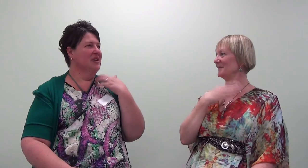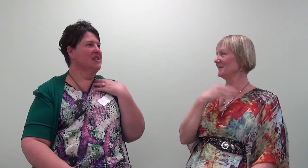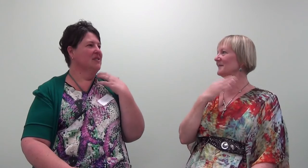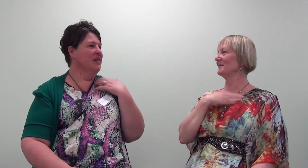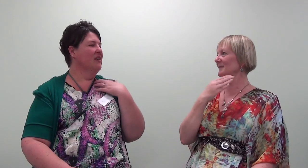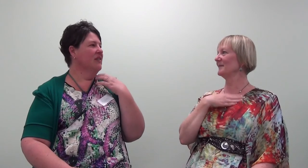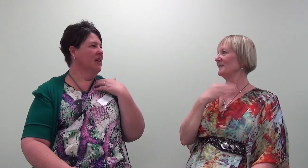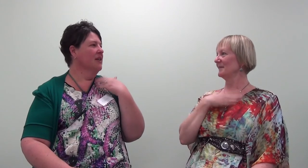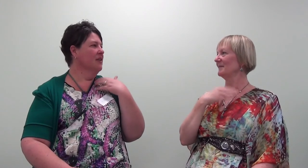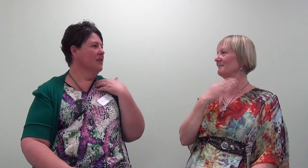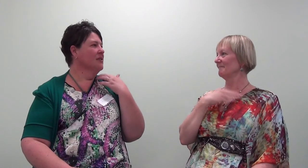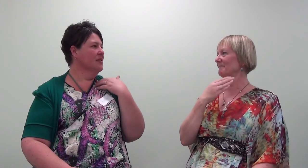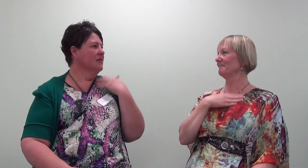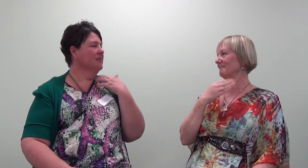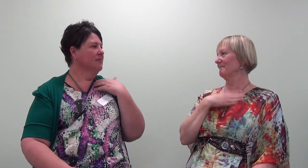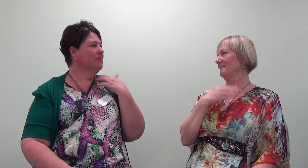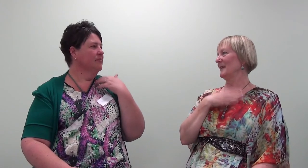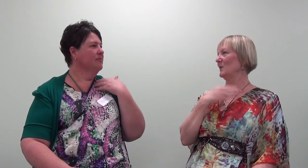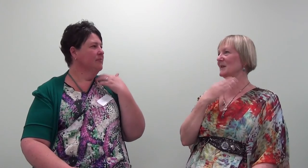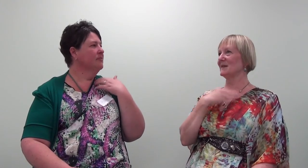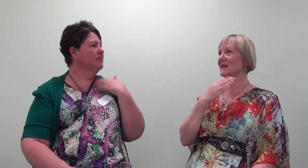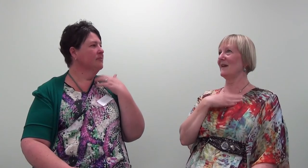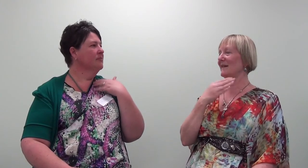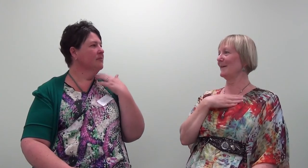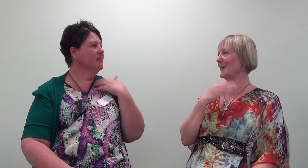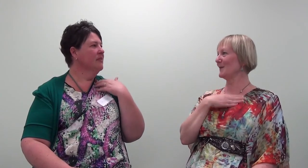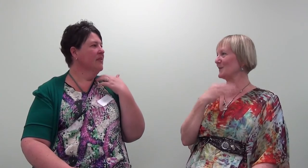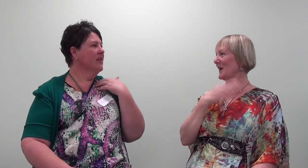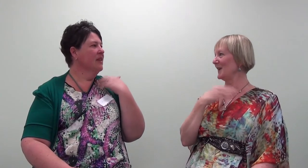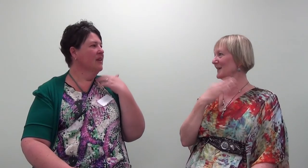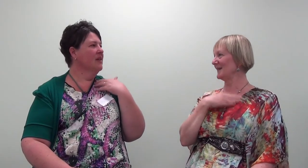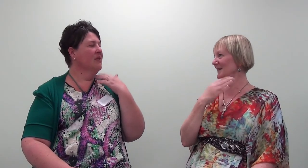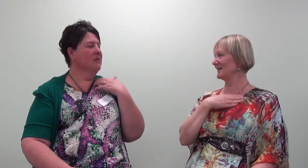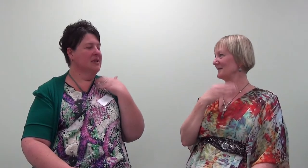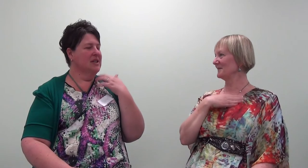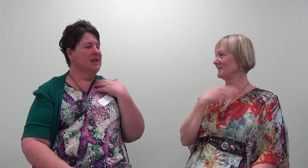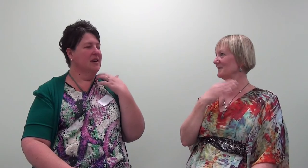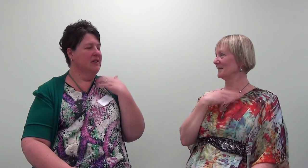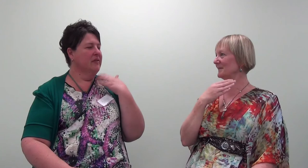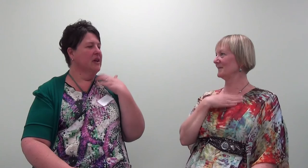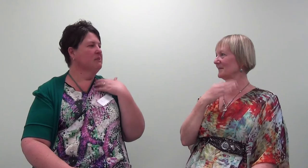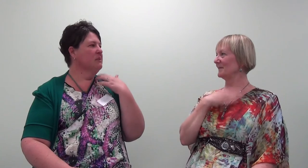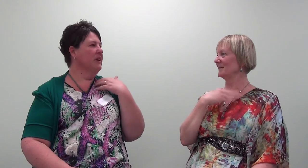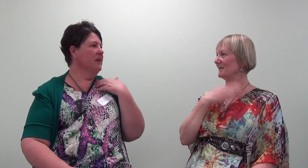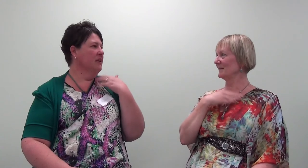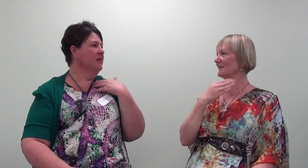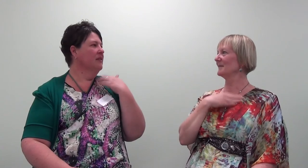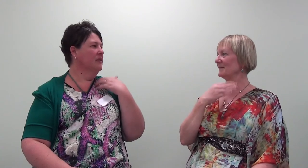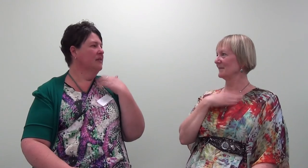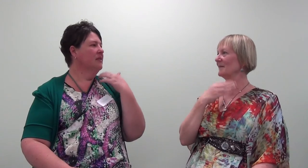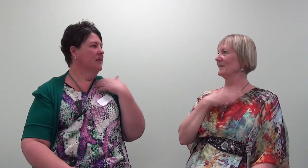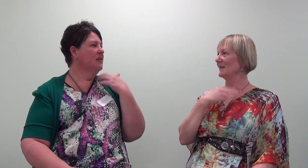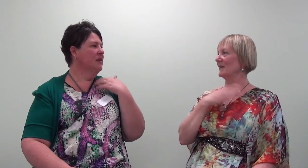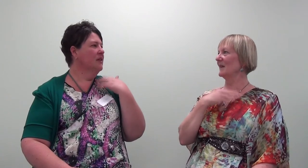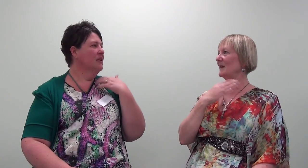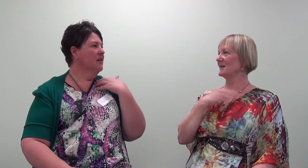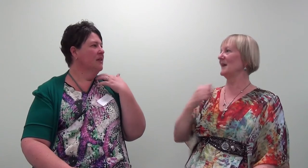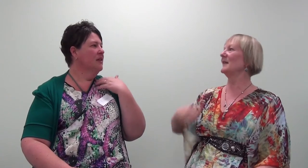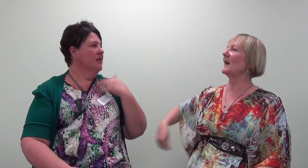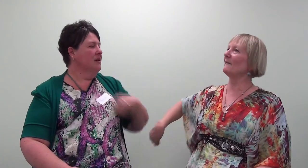release the valve and out it goes. Once it's out, it never comes back in. Once it's out, it never comes back in. and send that